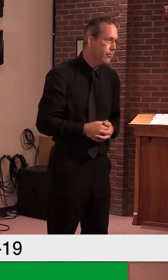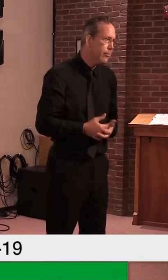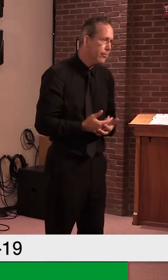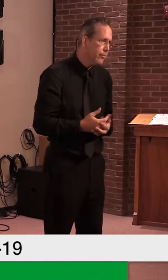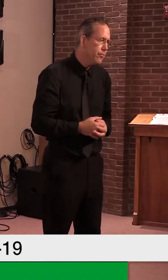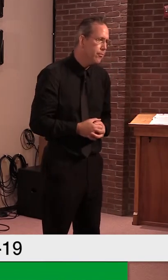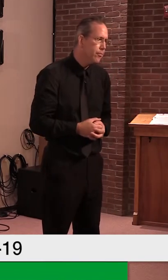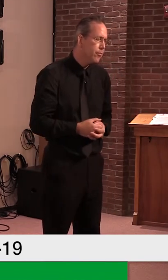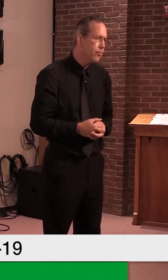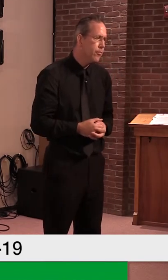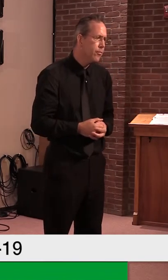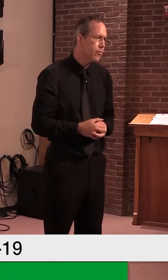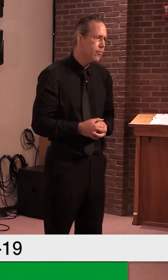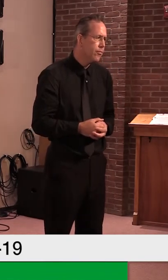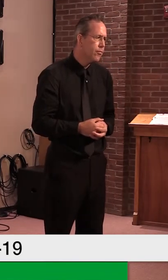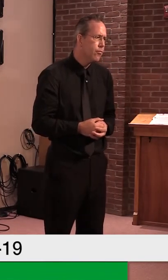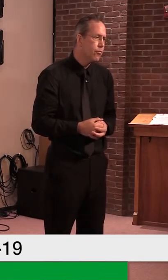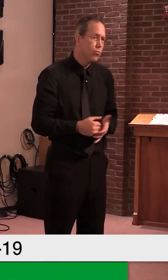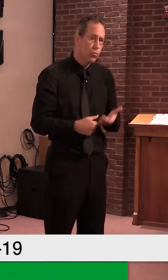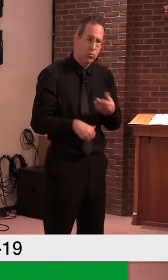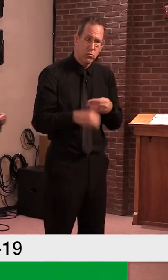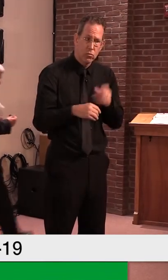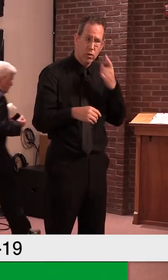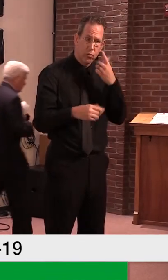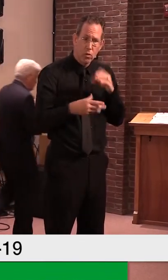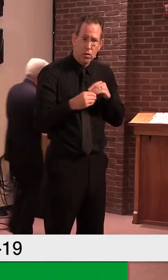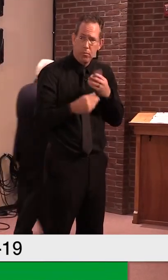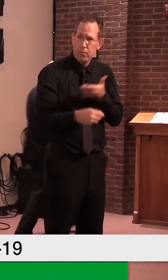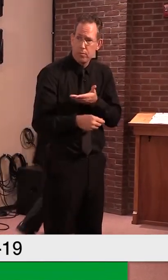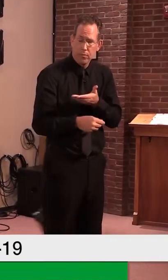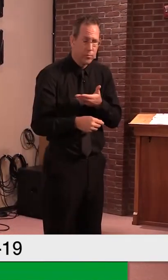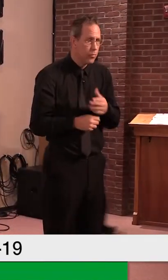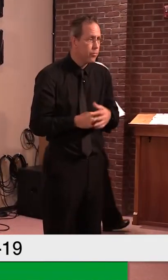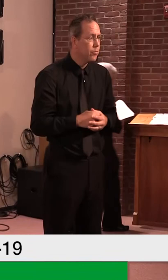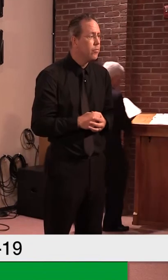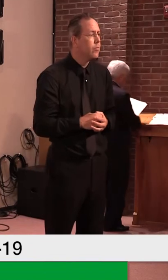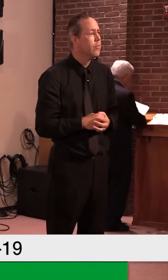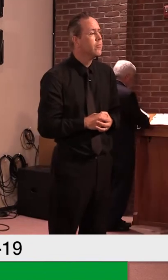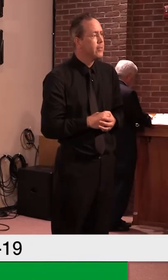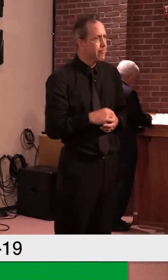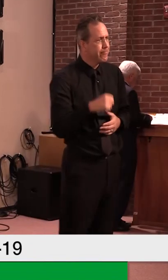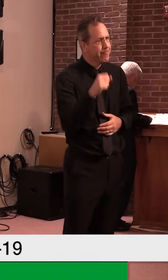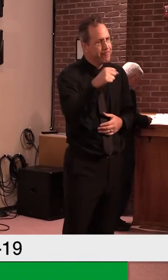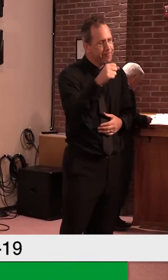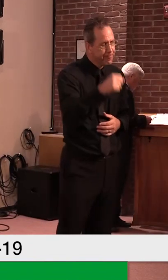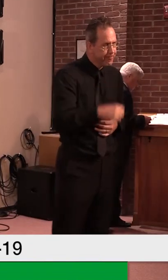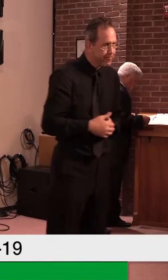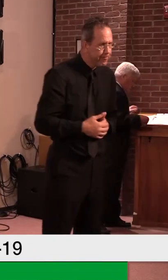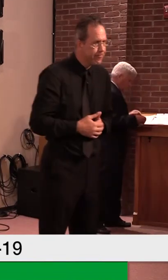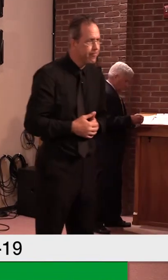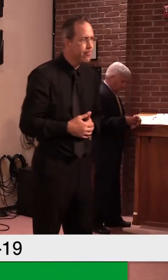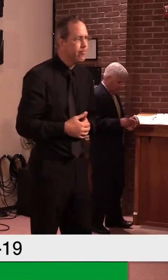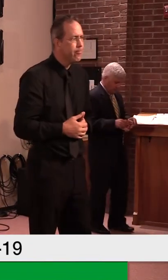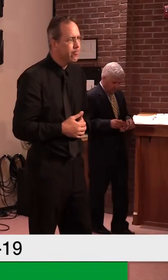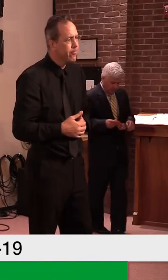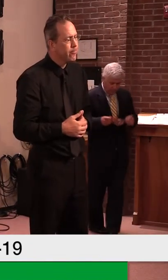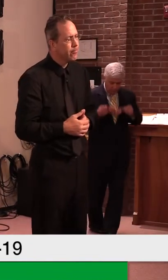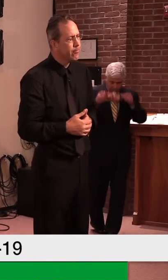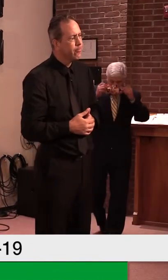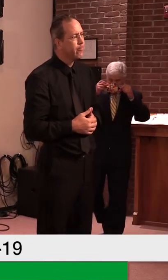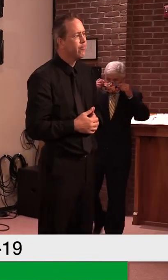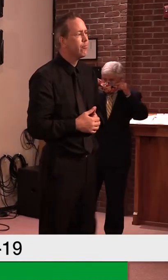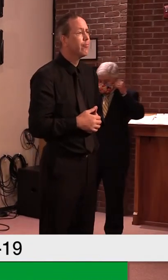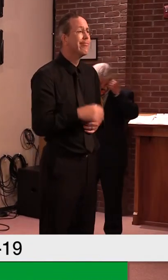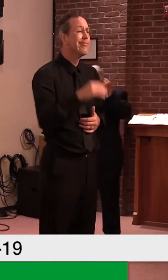Yeah. Kevin, I, I might add, uh, as everyone is probably aware, uh, we've reduced our, our